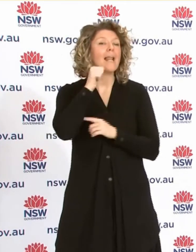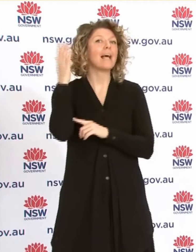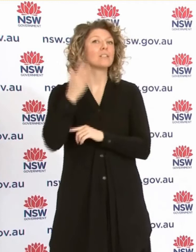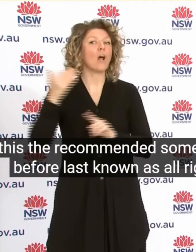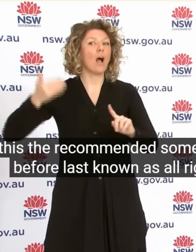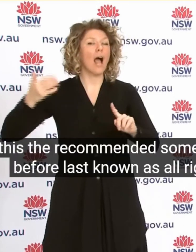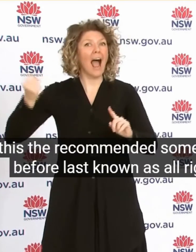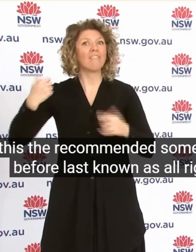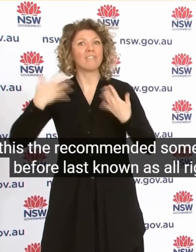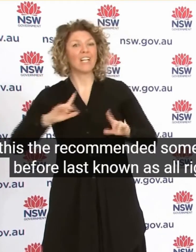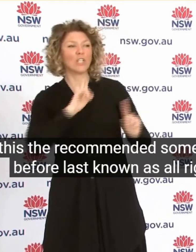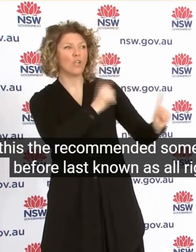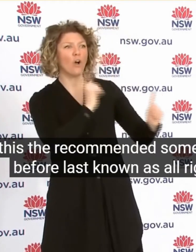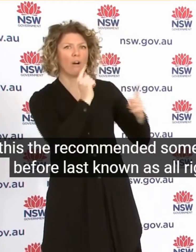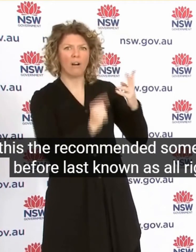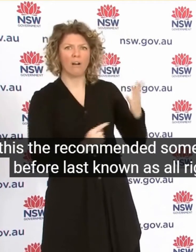Night Is That Right